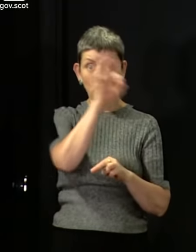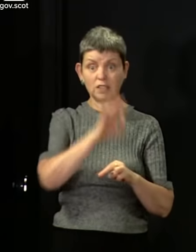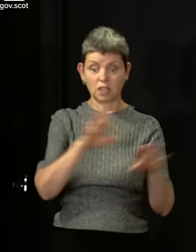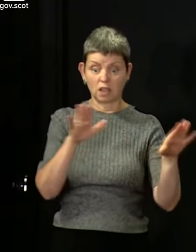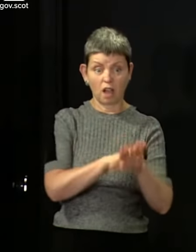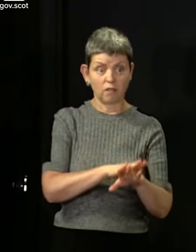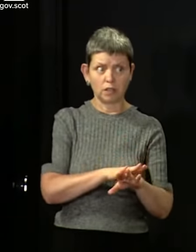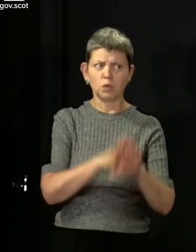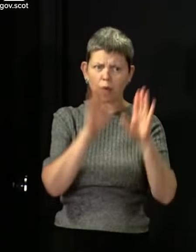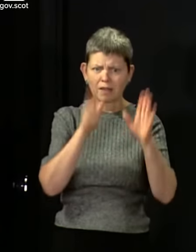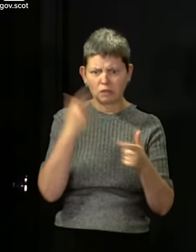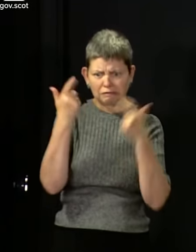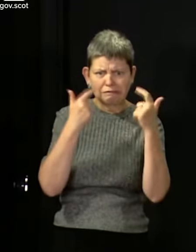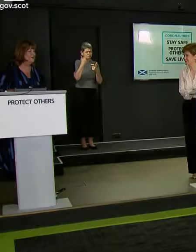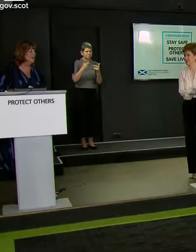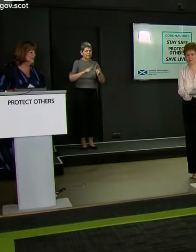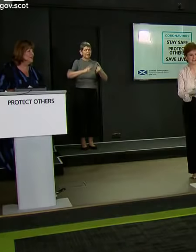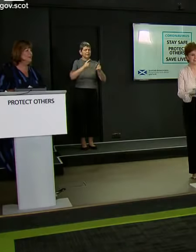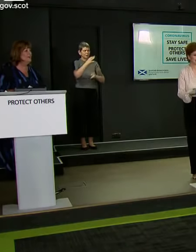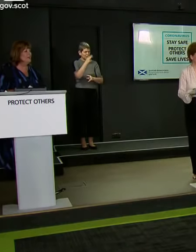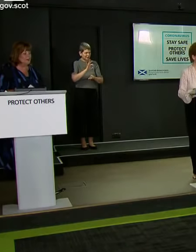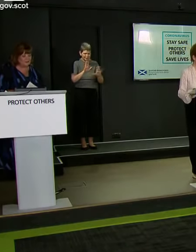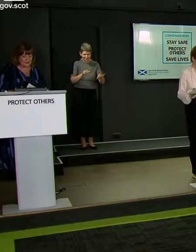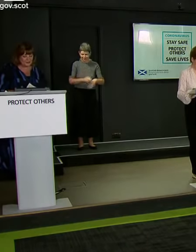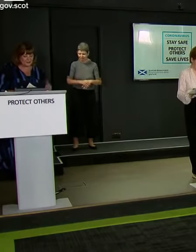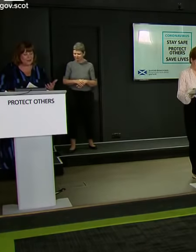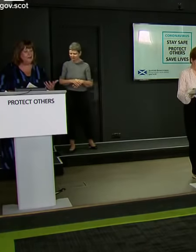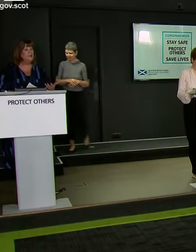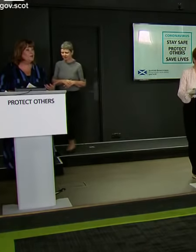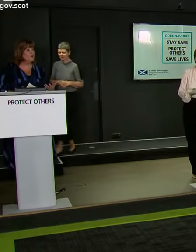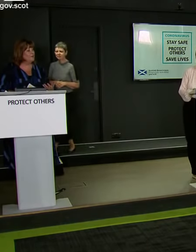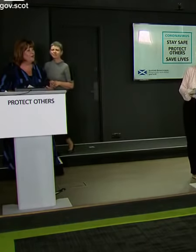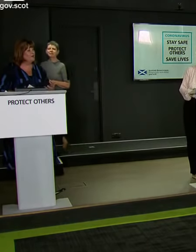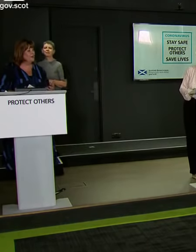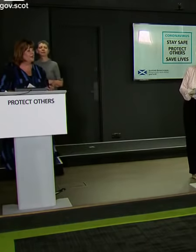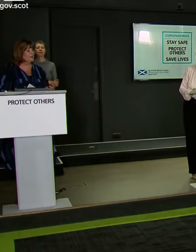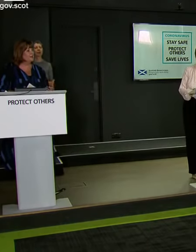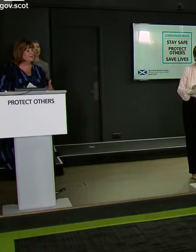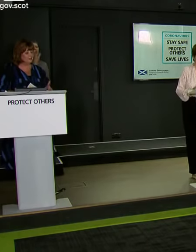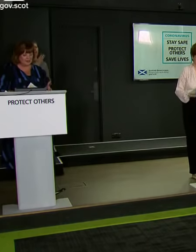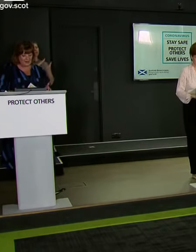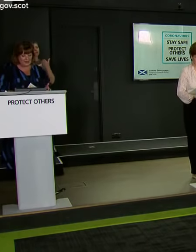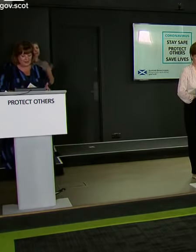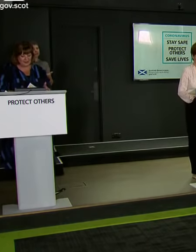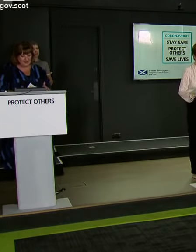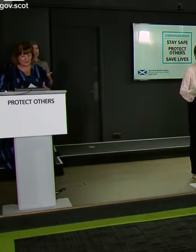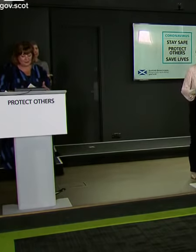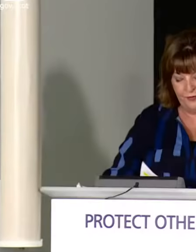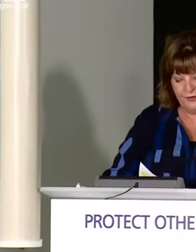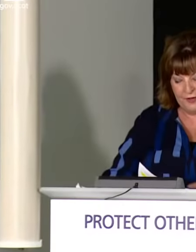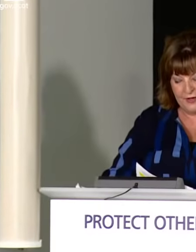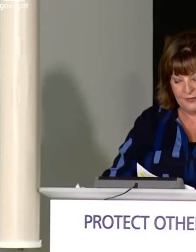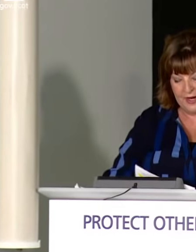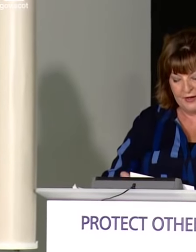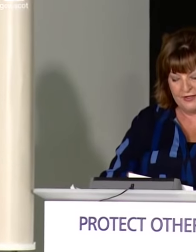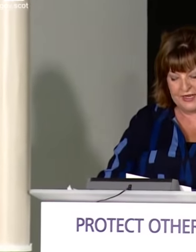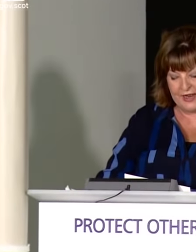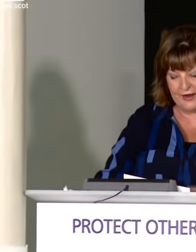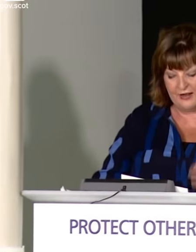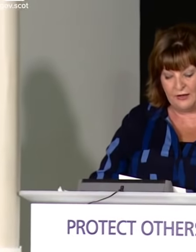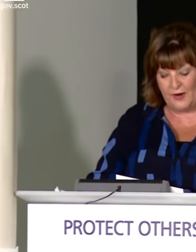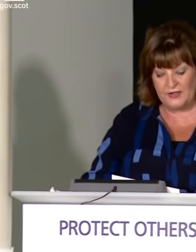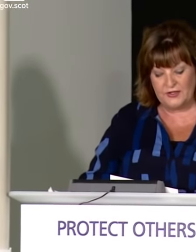these briefings. It's not compulsory. But Fiona, do you want to take that question? So there's going to be £3 million allocated up to £50,000